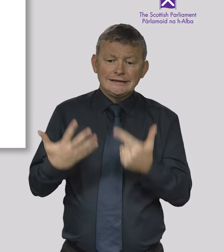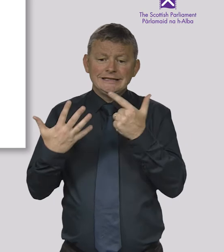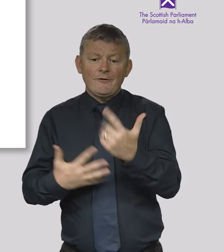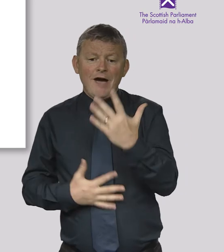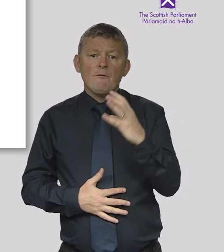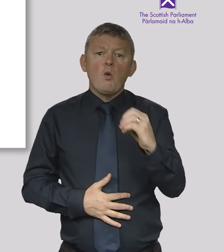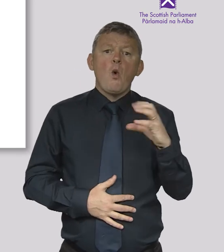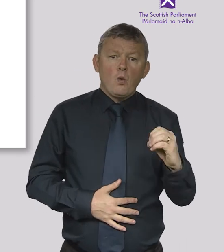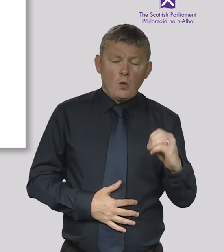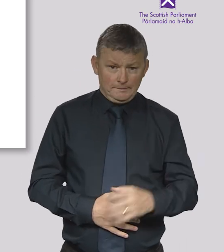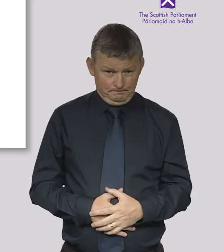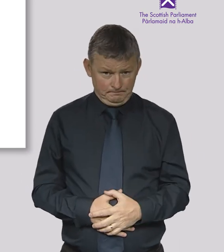75 00